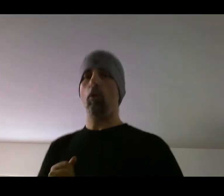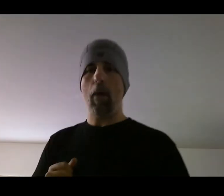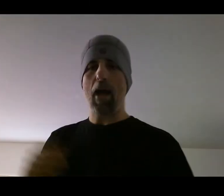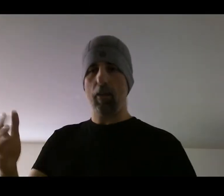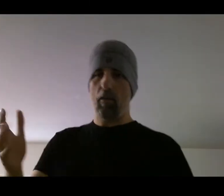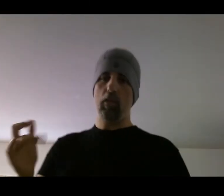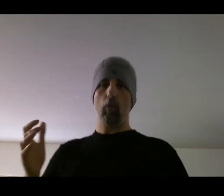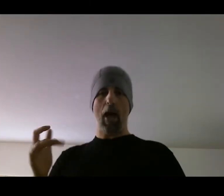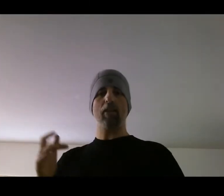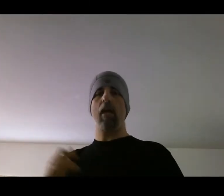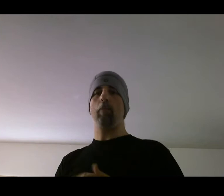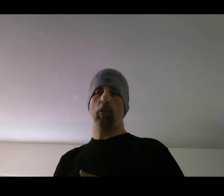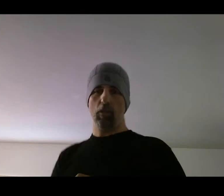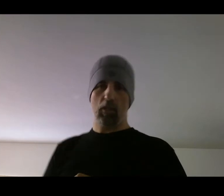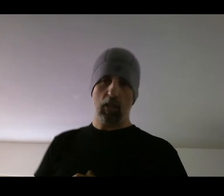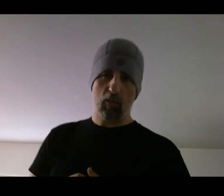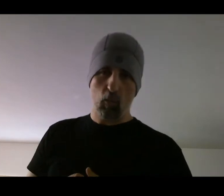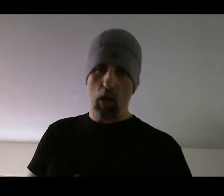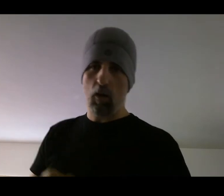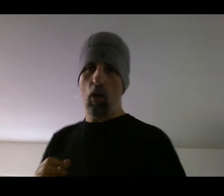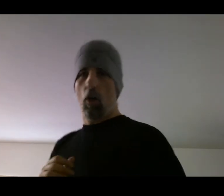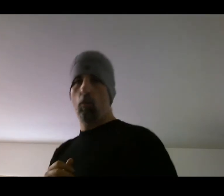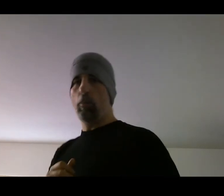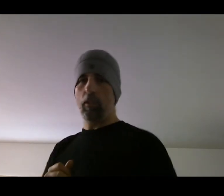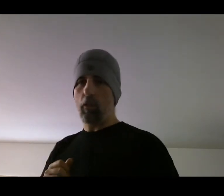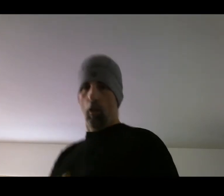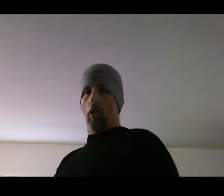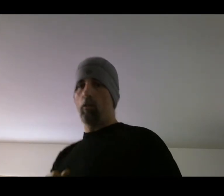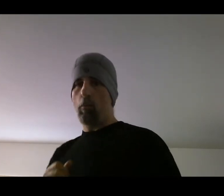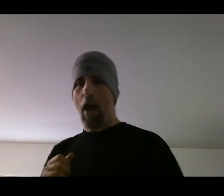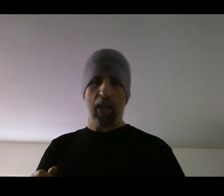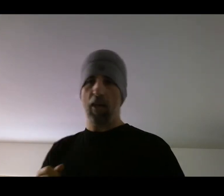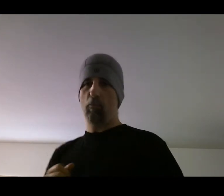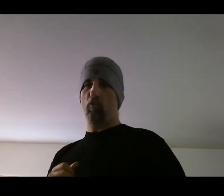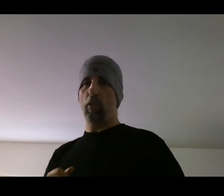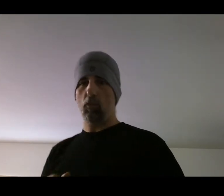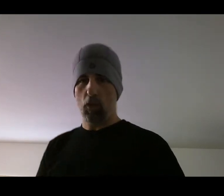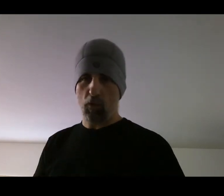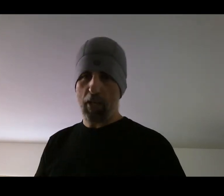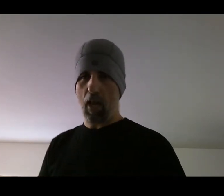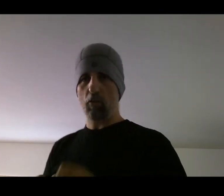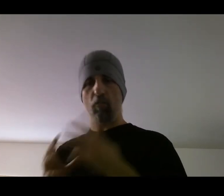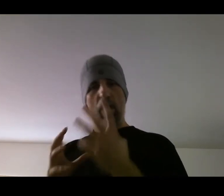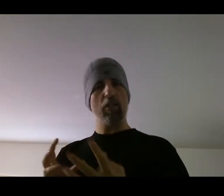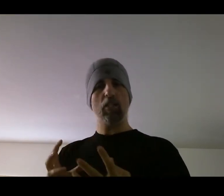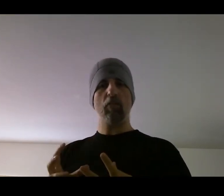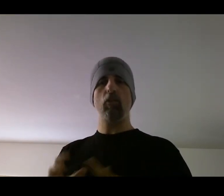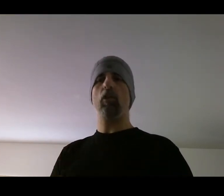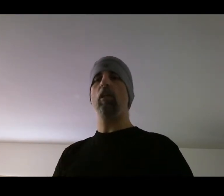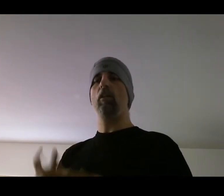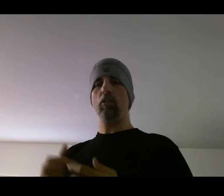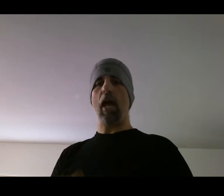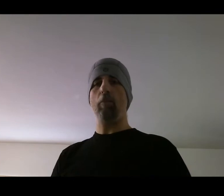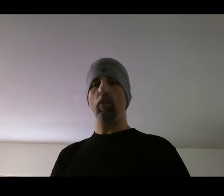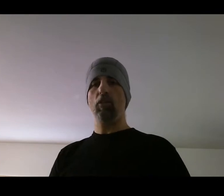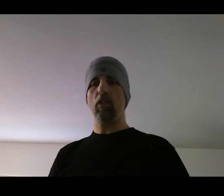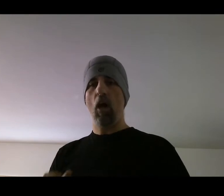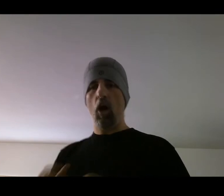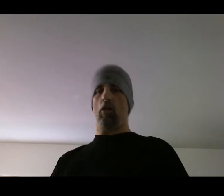it back. And little back taps on the stick as well would be little, little back head movements. Whereas right now, it's very stiff looking, little taps on the stick are